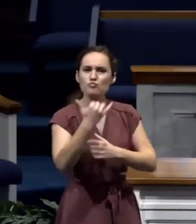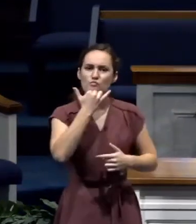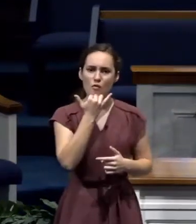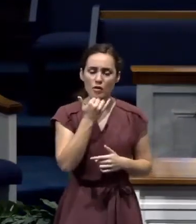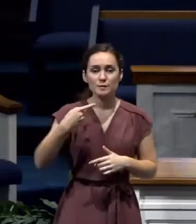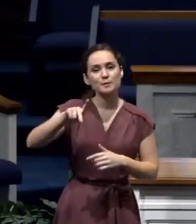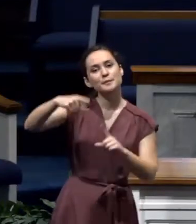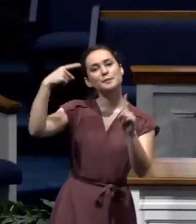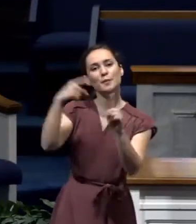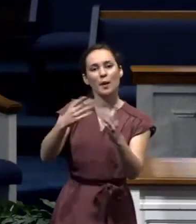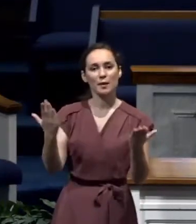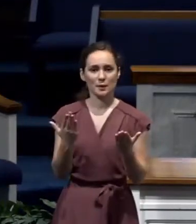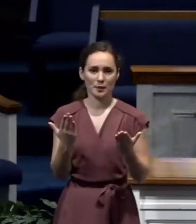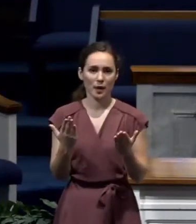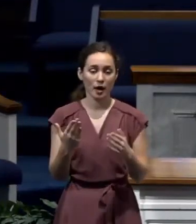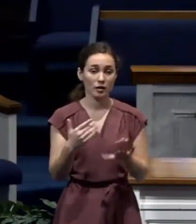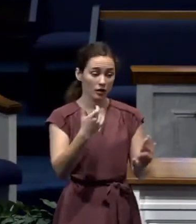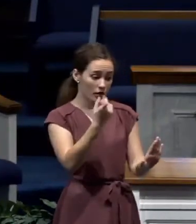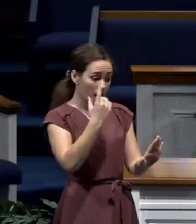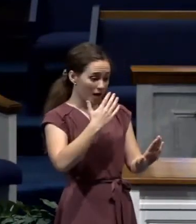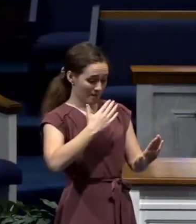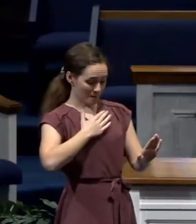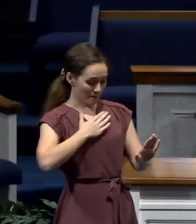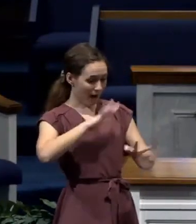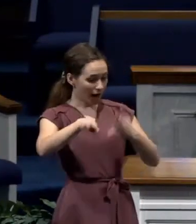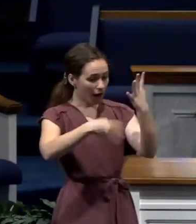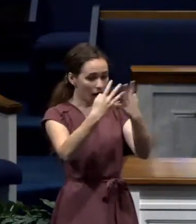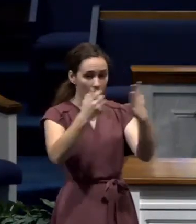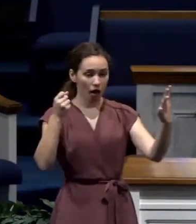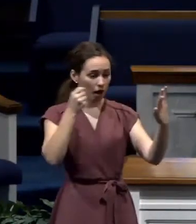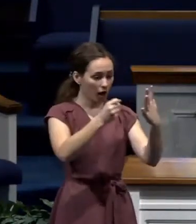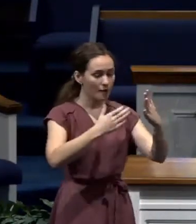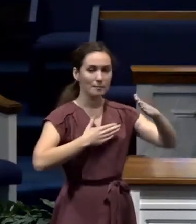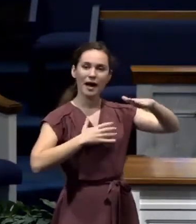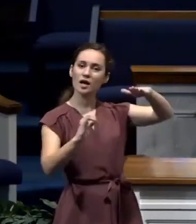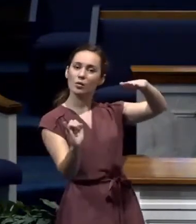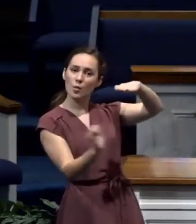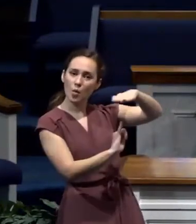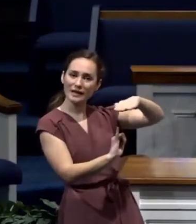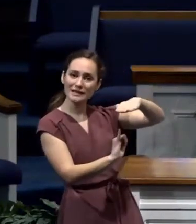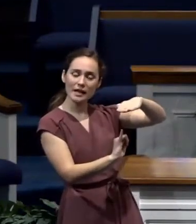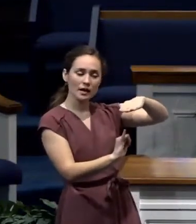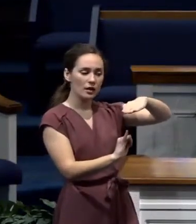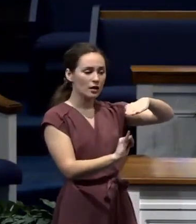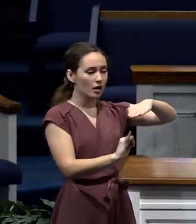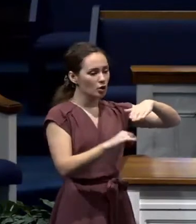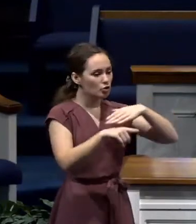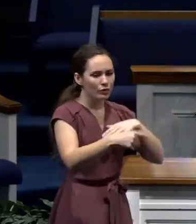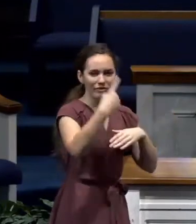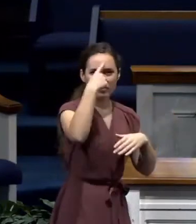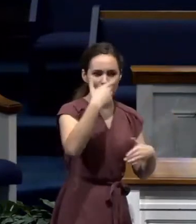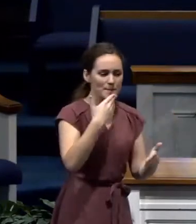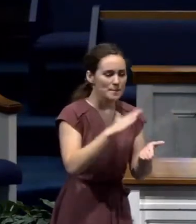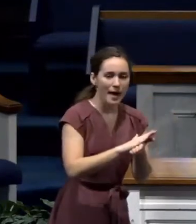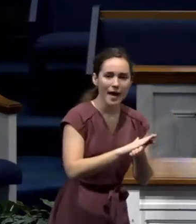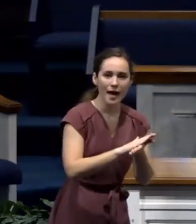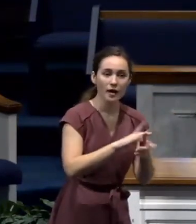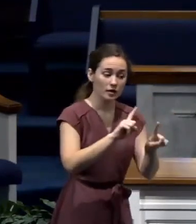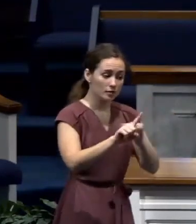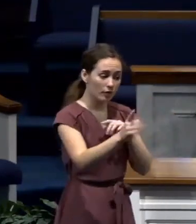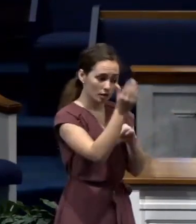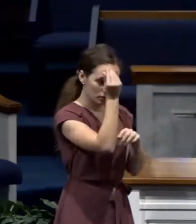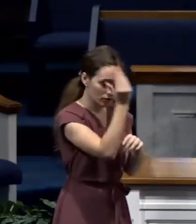Philippians. You look at my imprisonment, you look at my quarantine as something that is bad, but I want to tell you